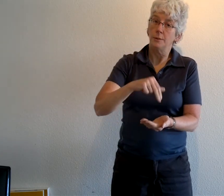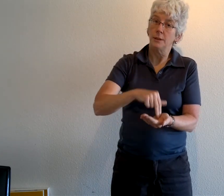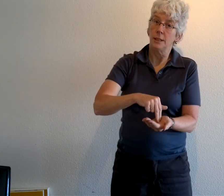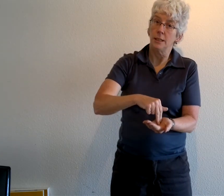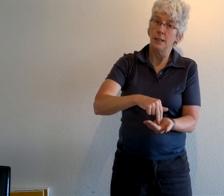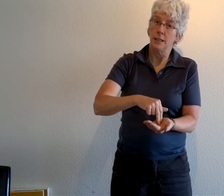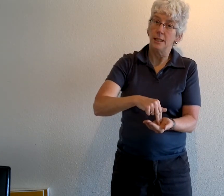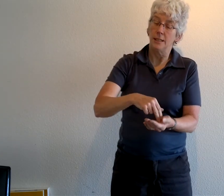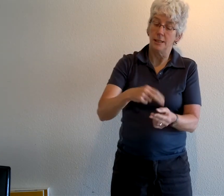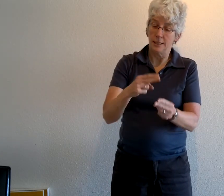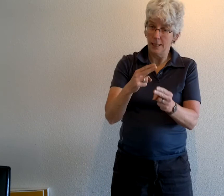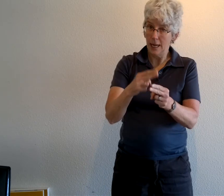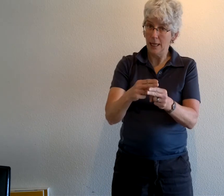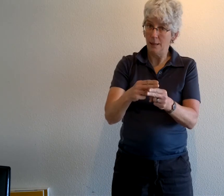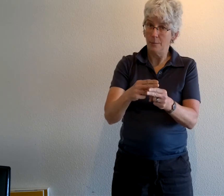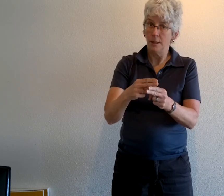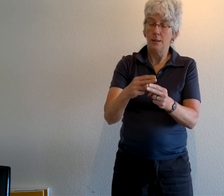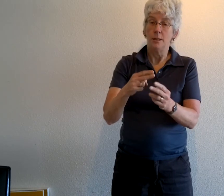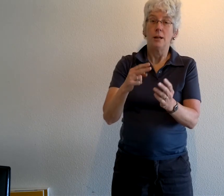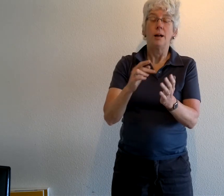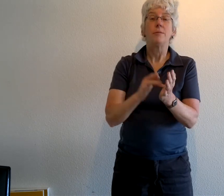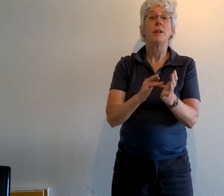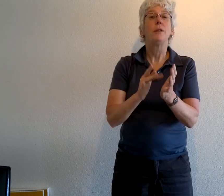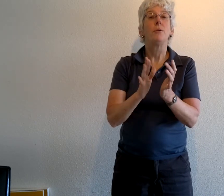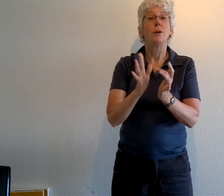in the name of the Lord